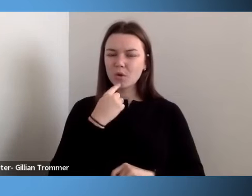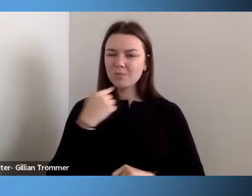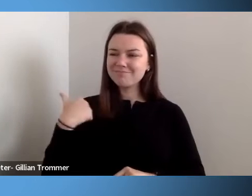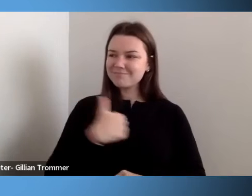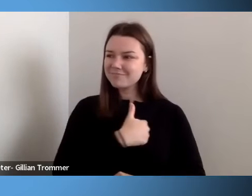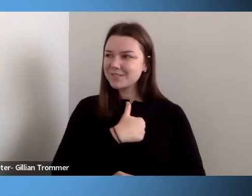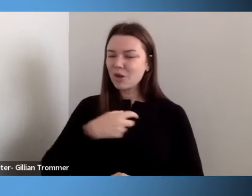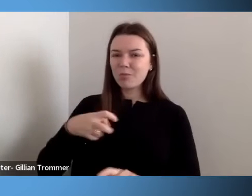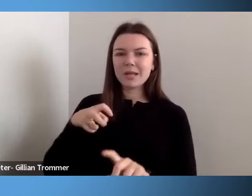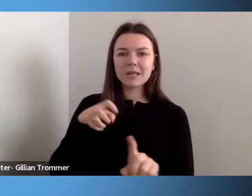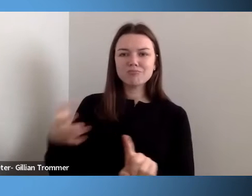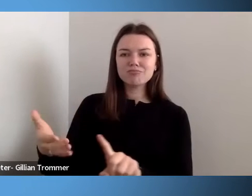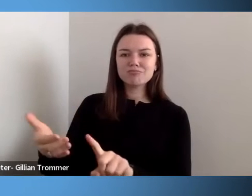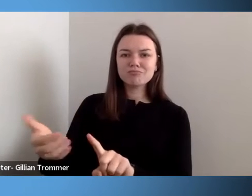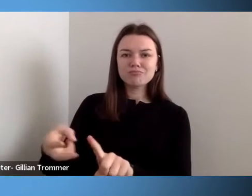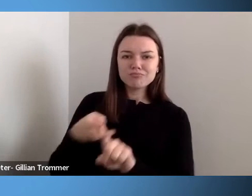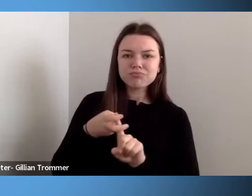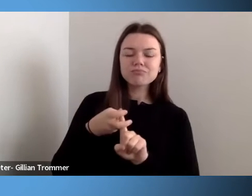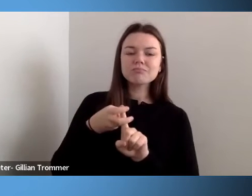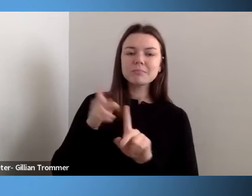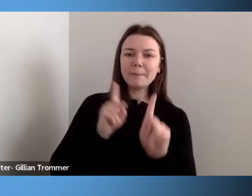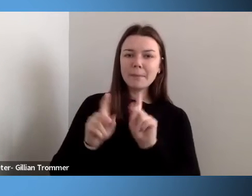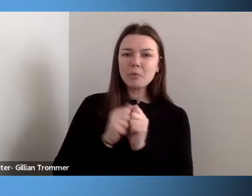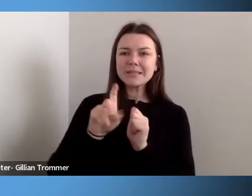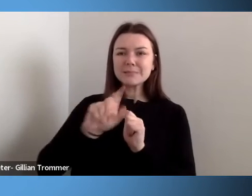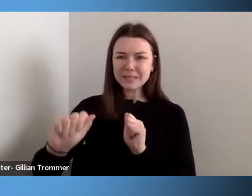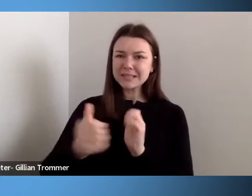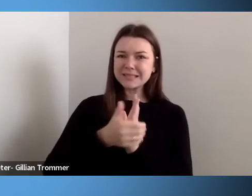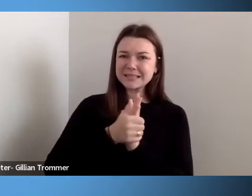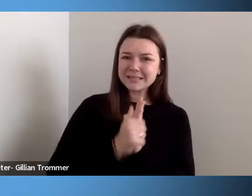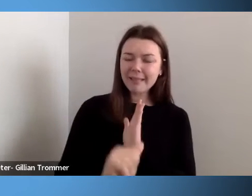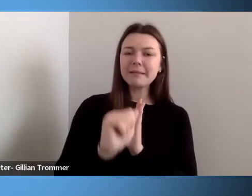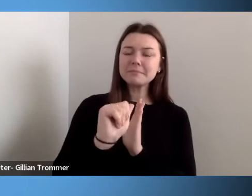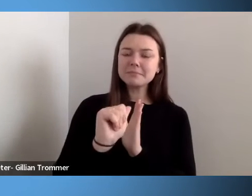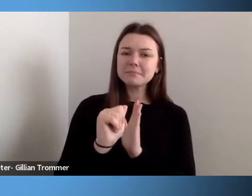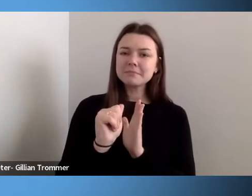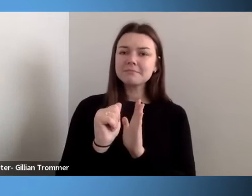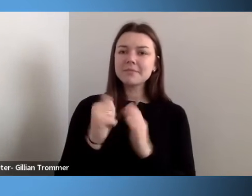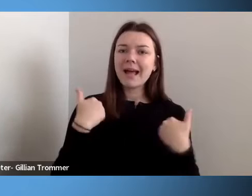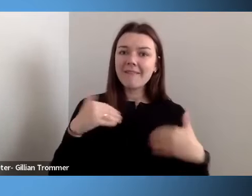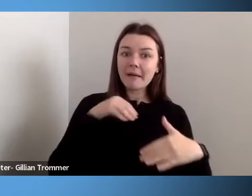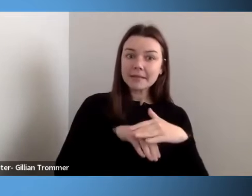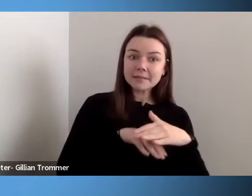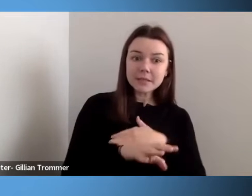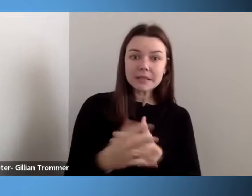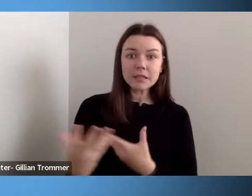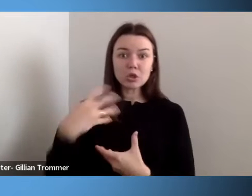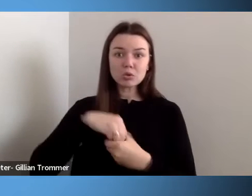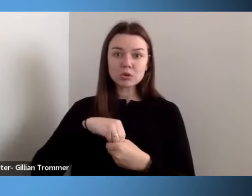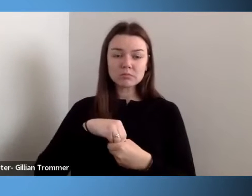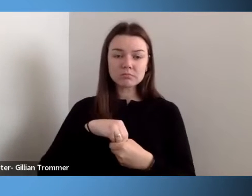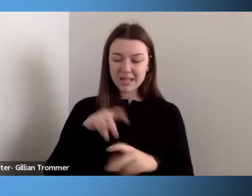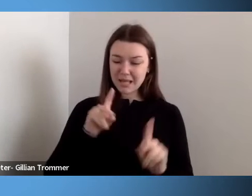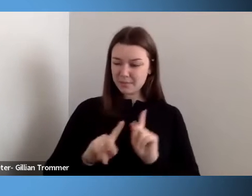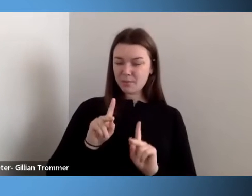disabilities through greater access and inclusion because we represent 15% of the world's